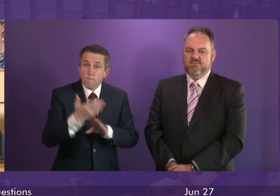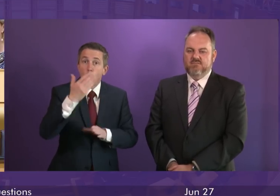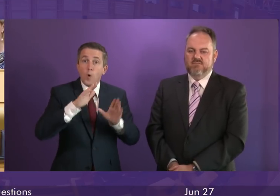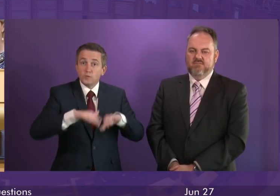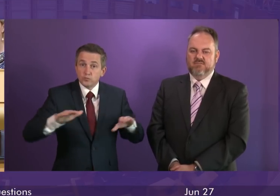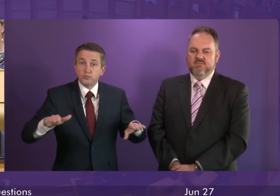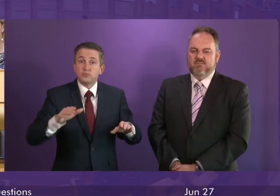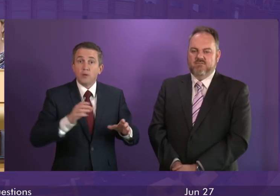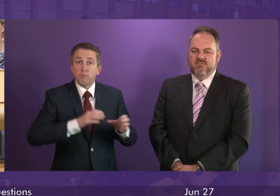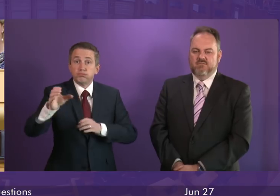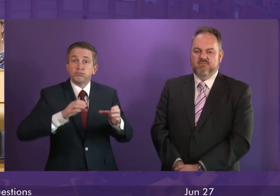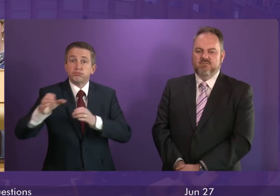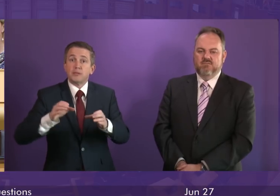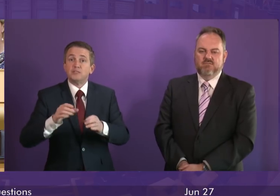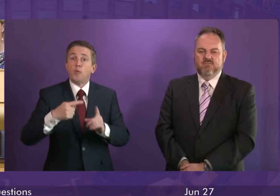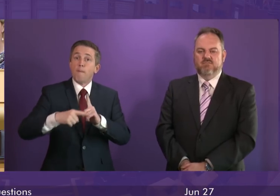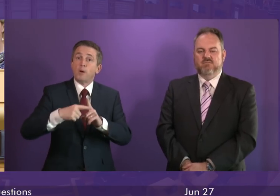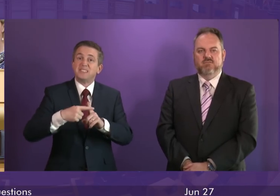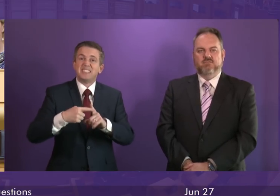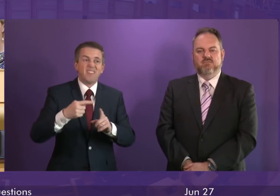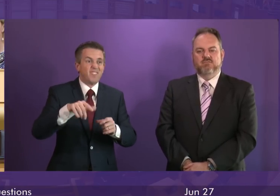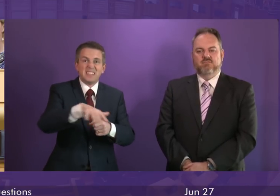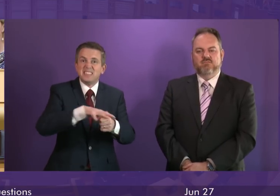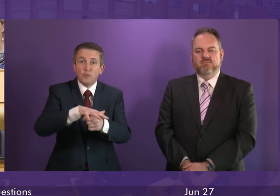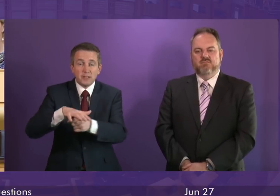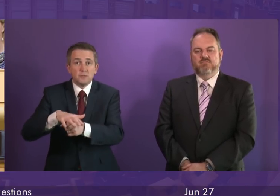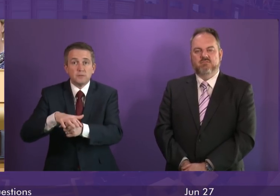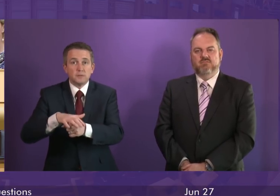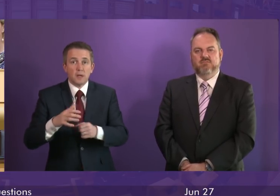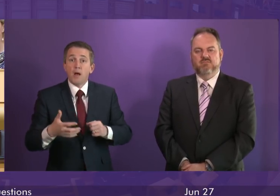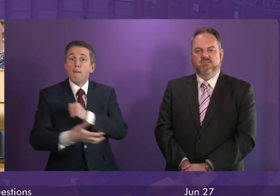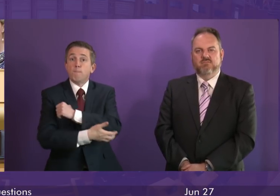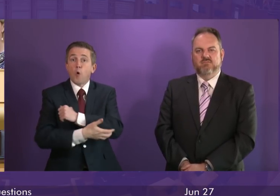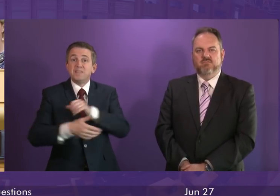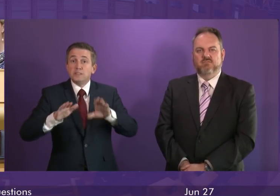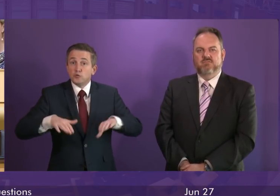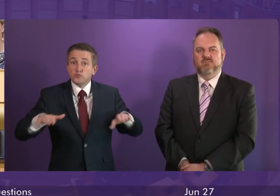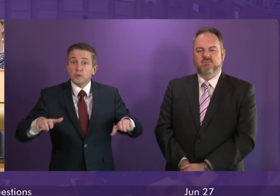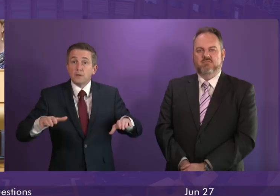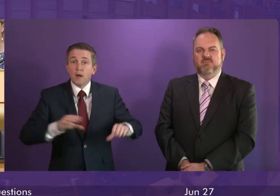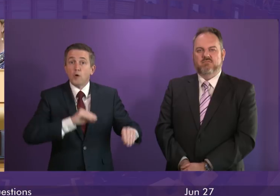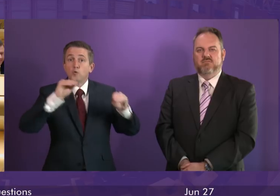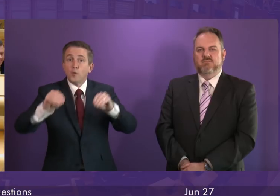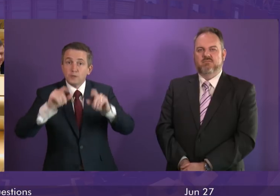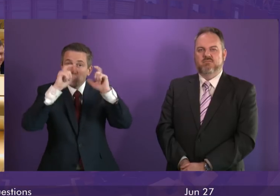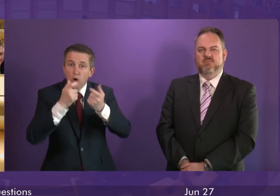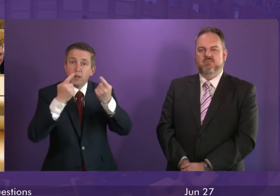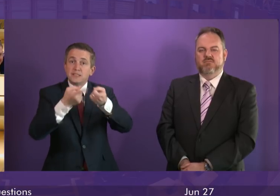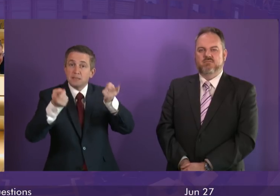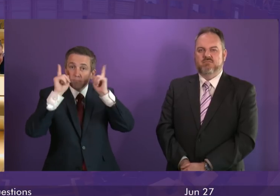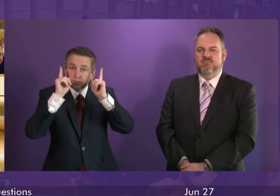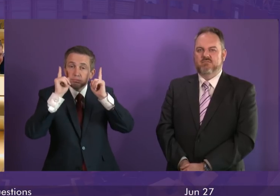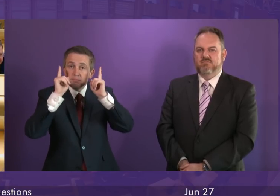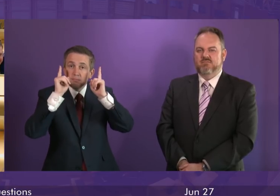positive destinations. We've got a record number of young people from the poorest parts of our country going into higher education, including